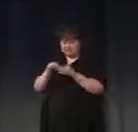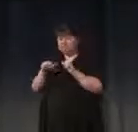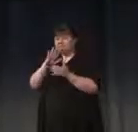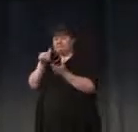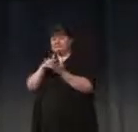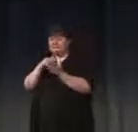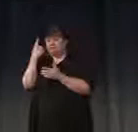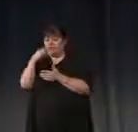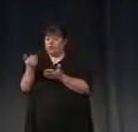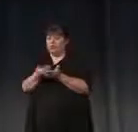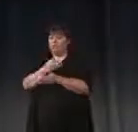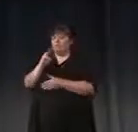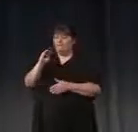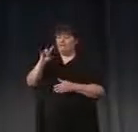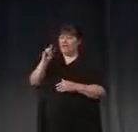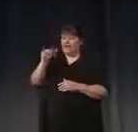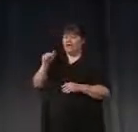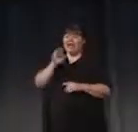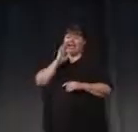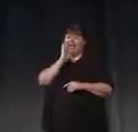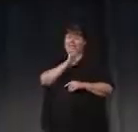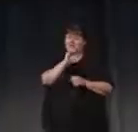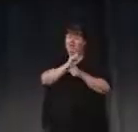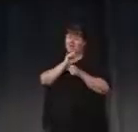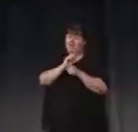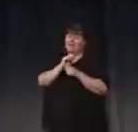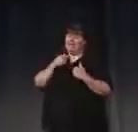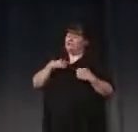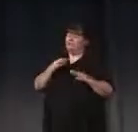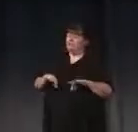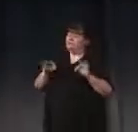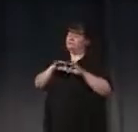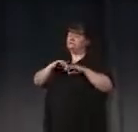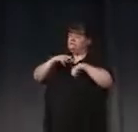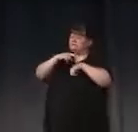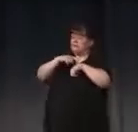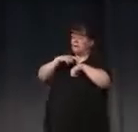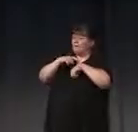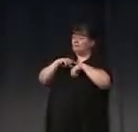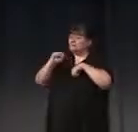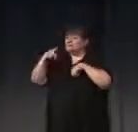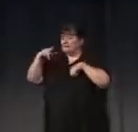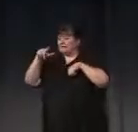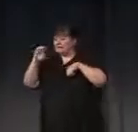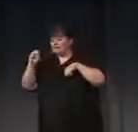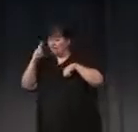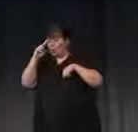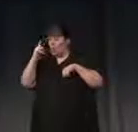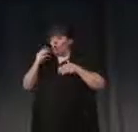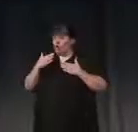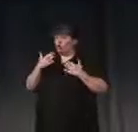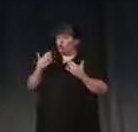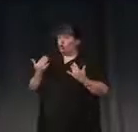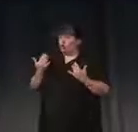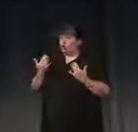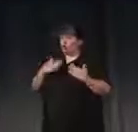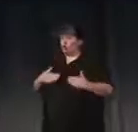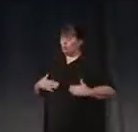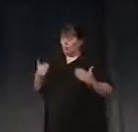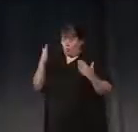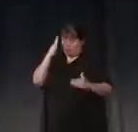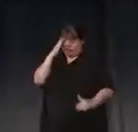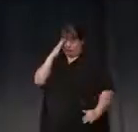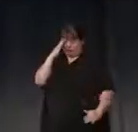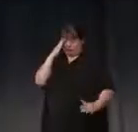work, he stresses the importance of time and space to human consciousness in a related way to that of